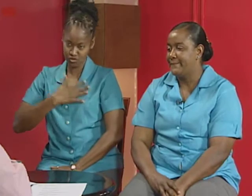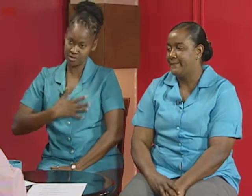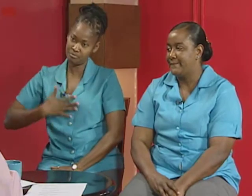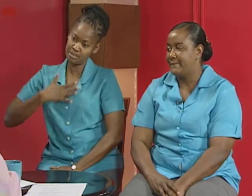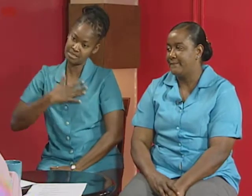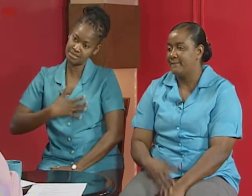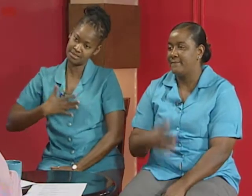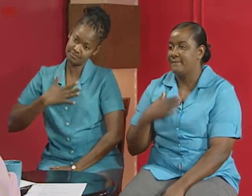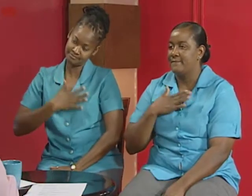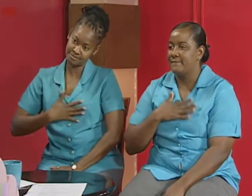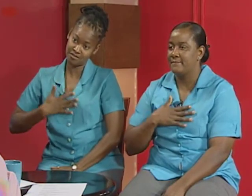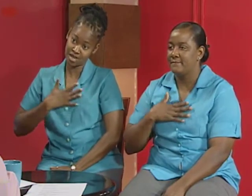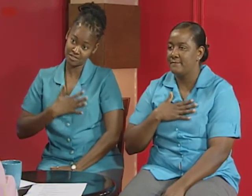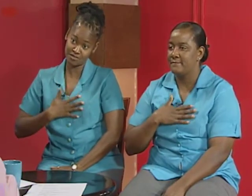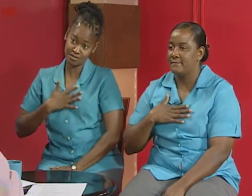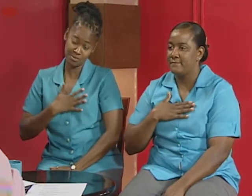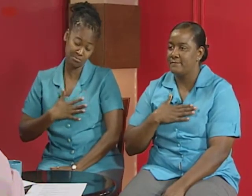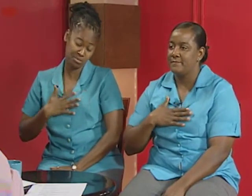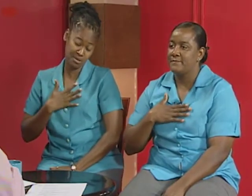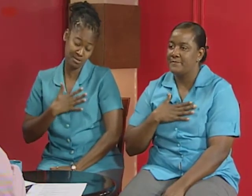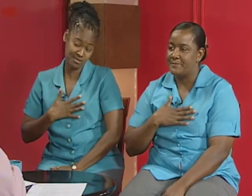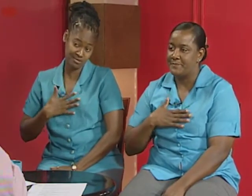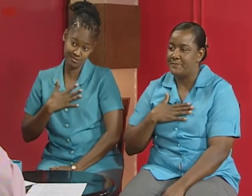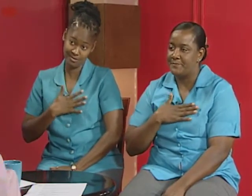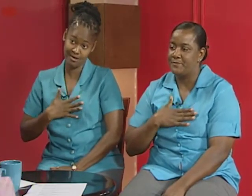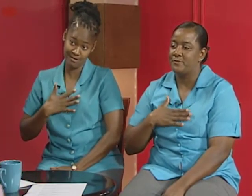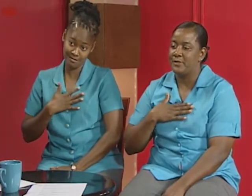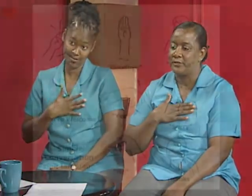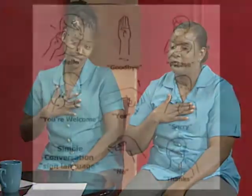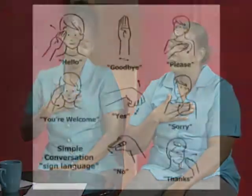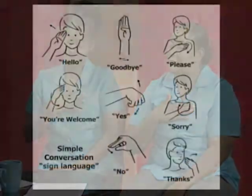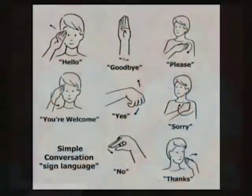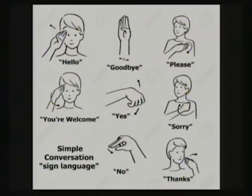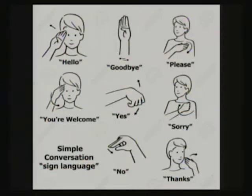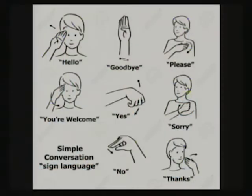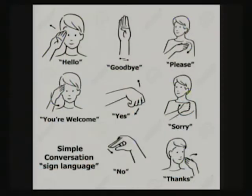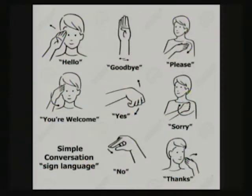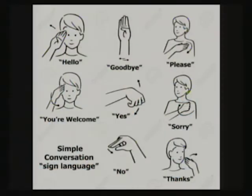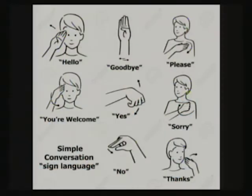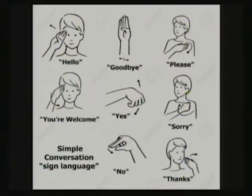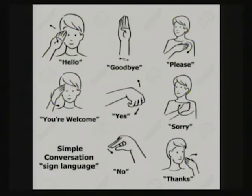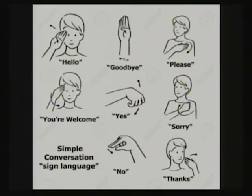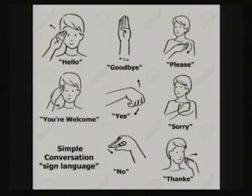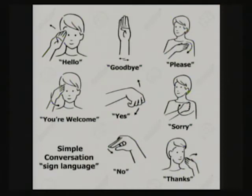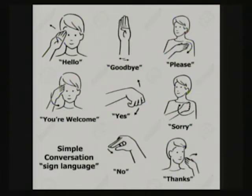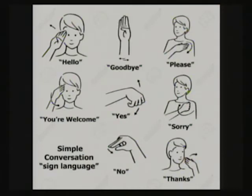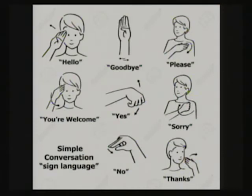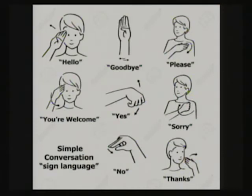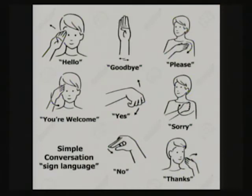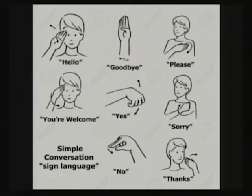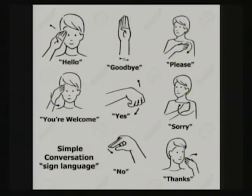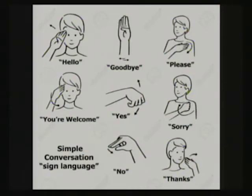rub it please if you're asking for something please yeah yeah and you don't just take it either you do it yeah